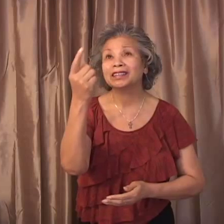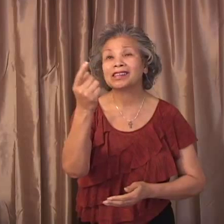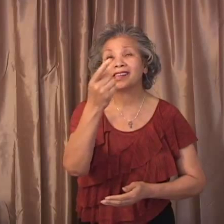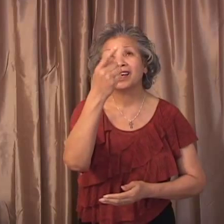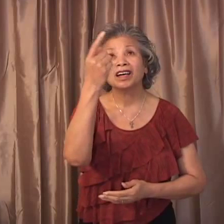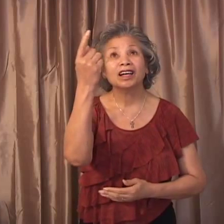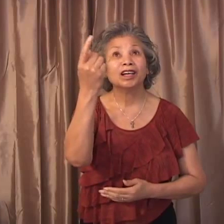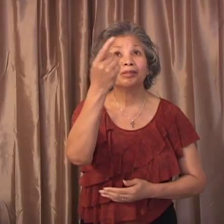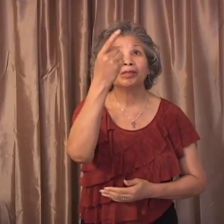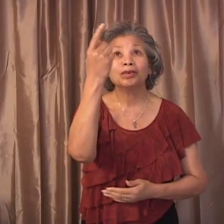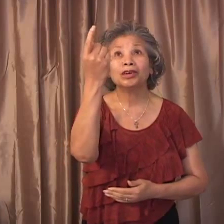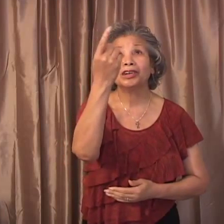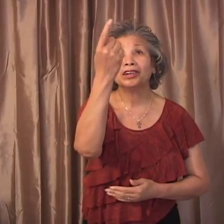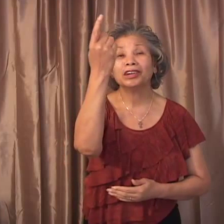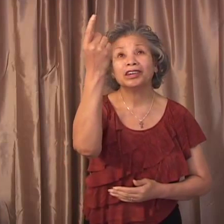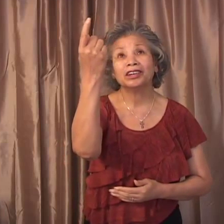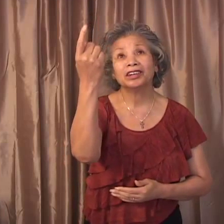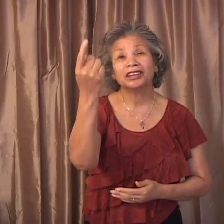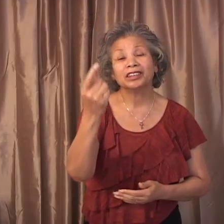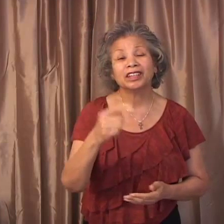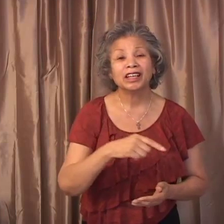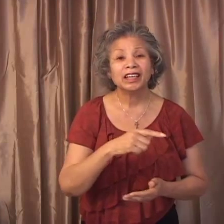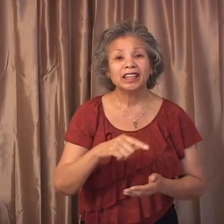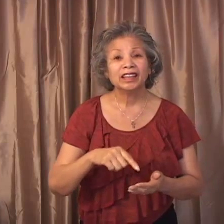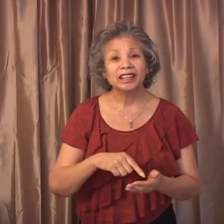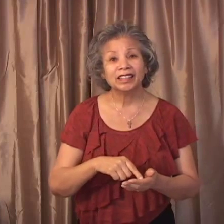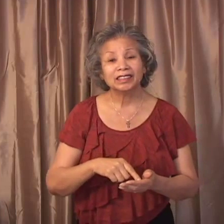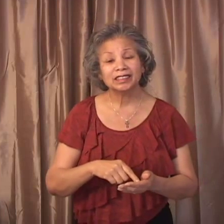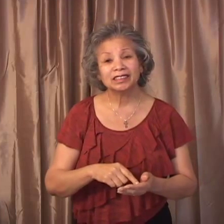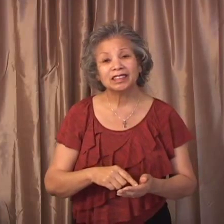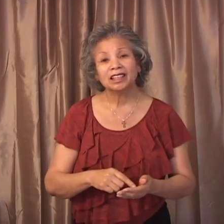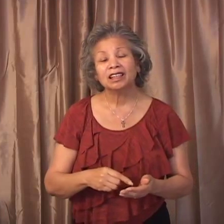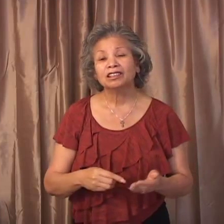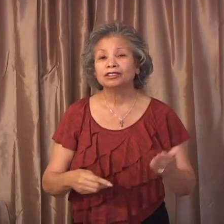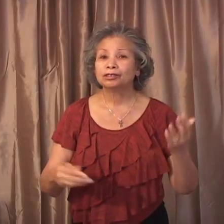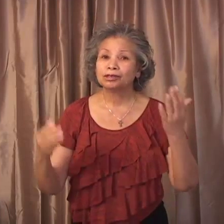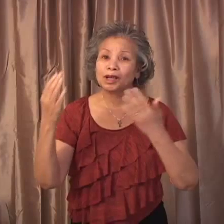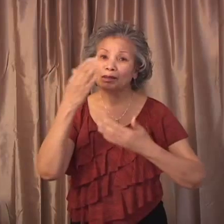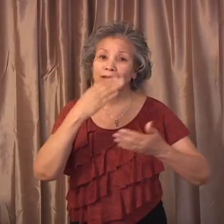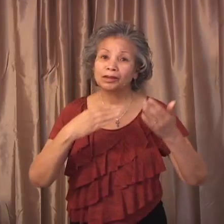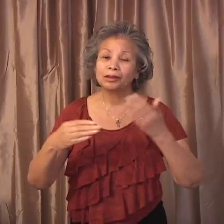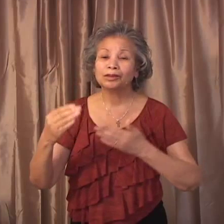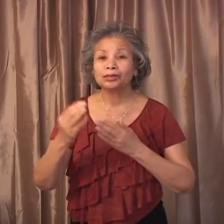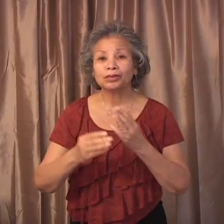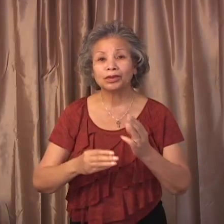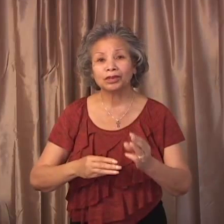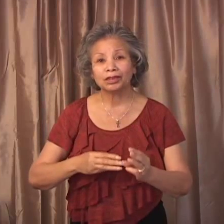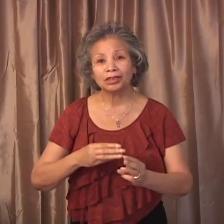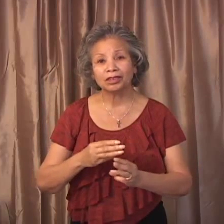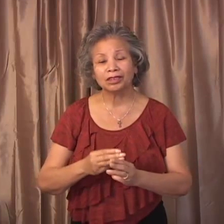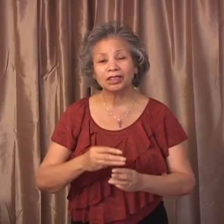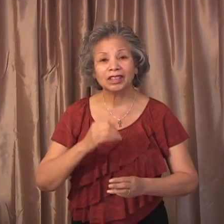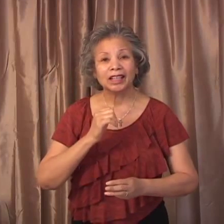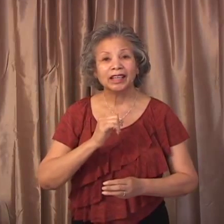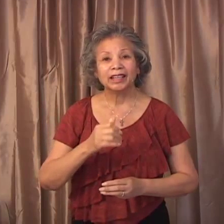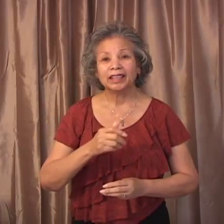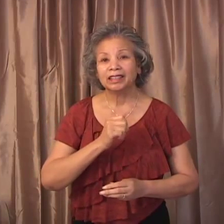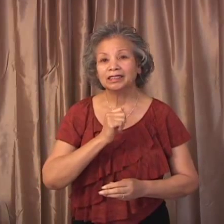upward. This troubled world is